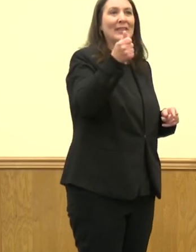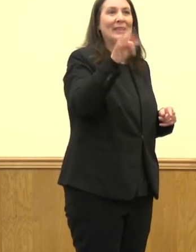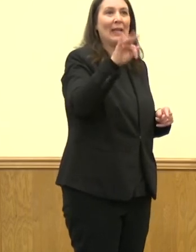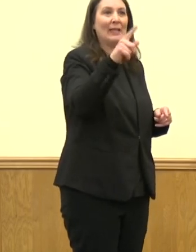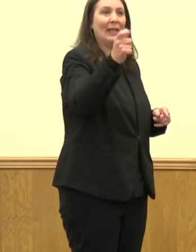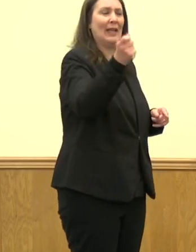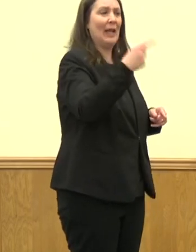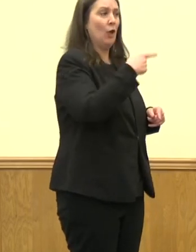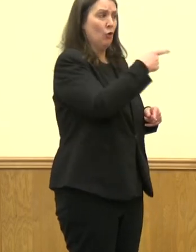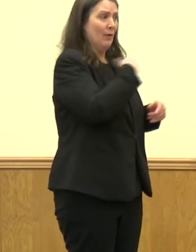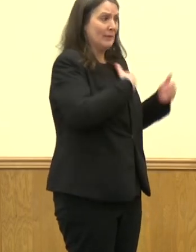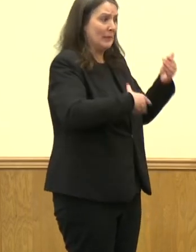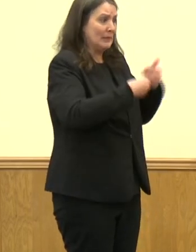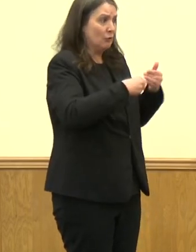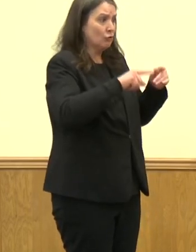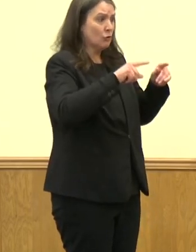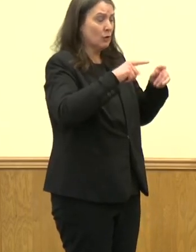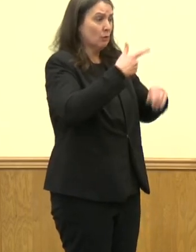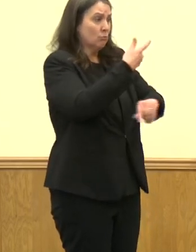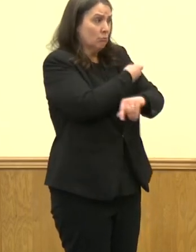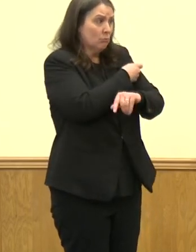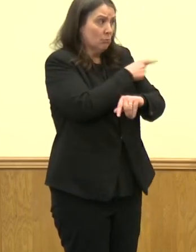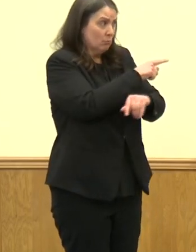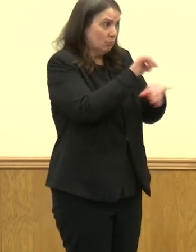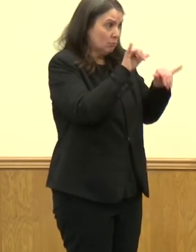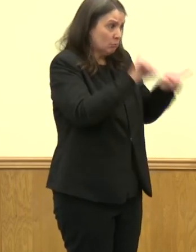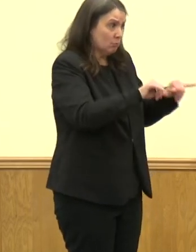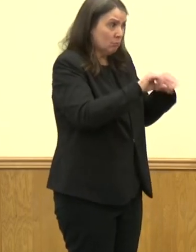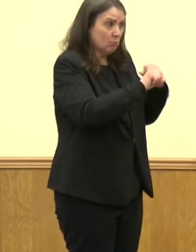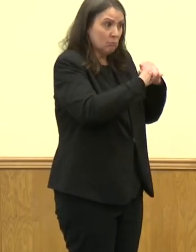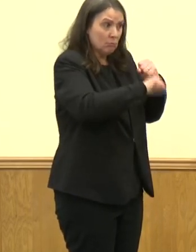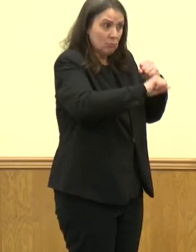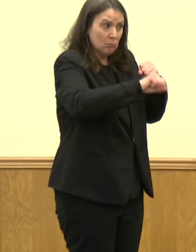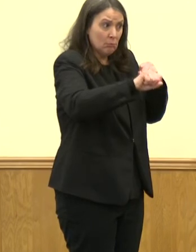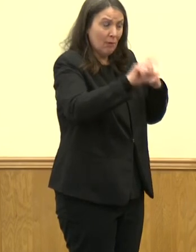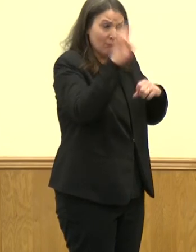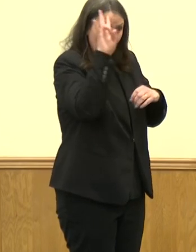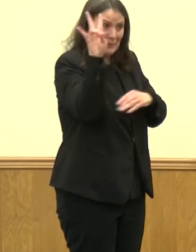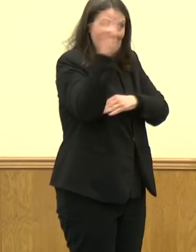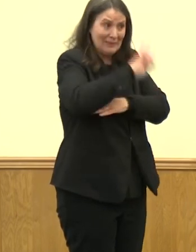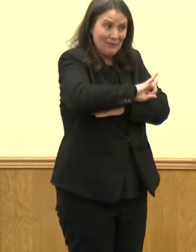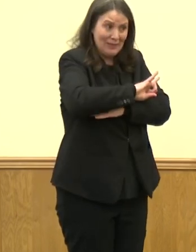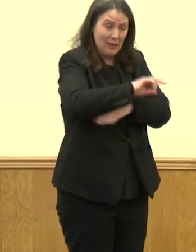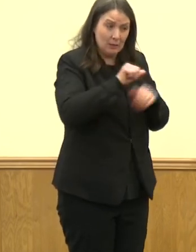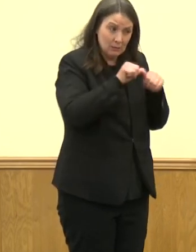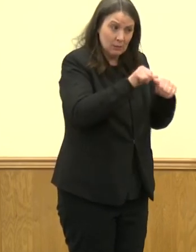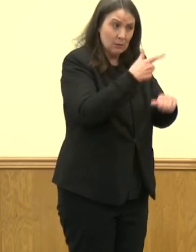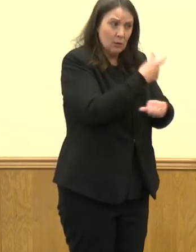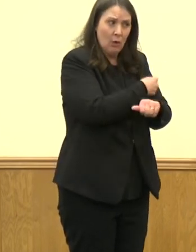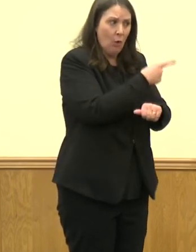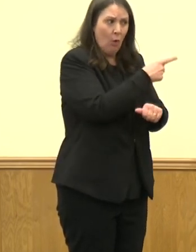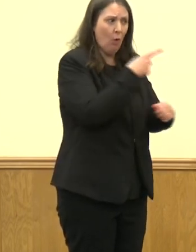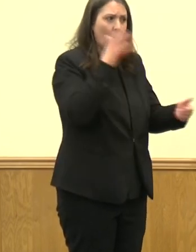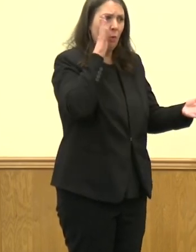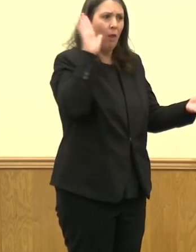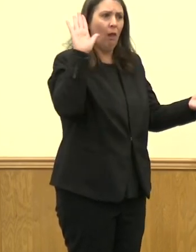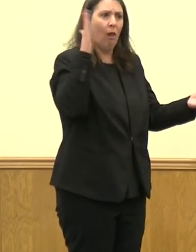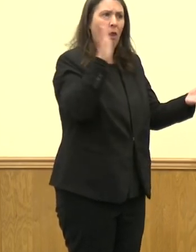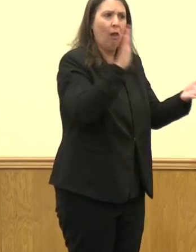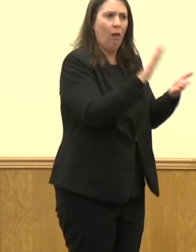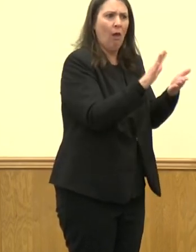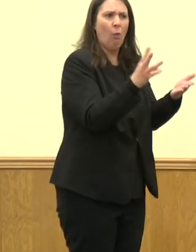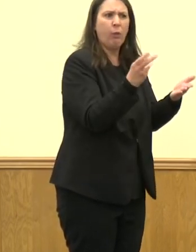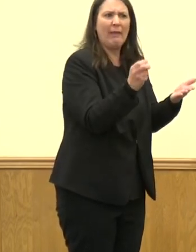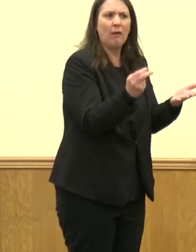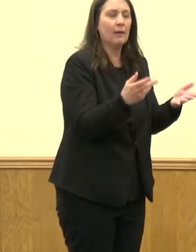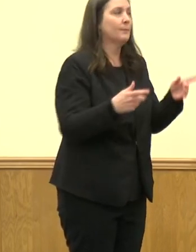for the walk-ins, is that something that's going to be staying a lot more long-term still, or is there kind of an end date where that might be starting to phase out? Right now,